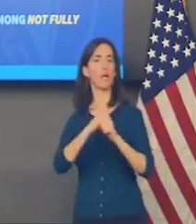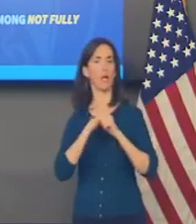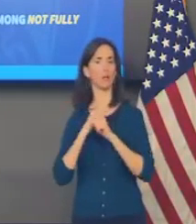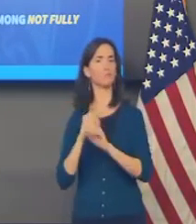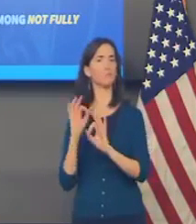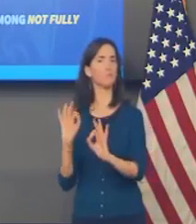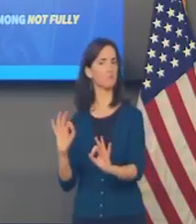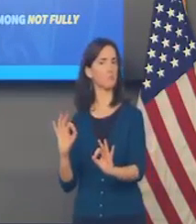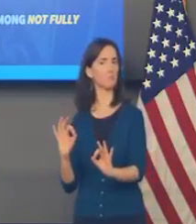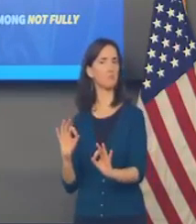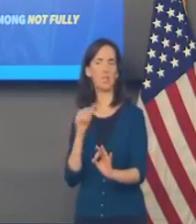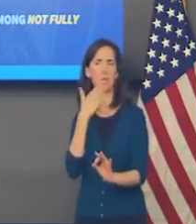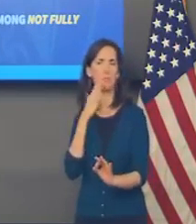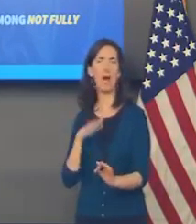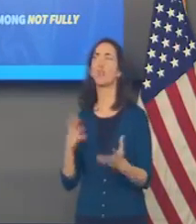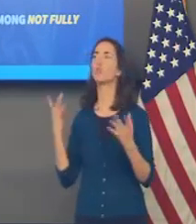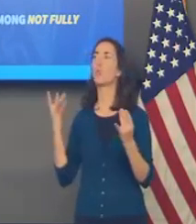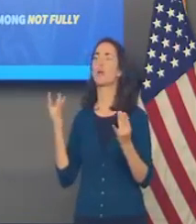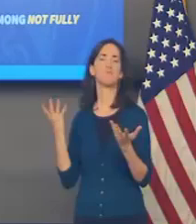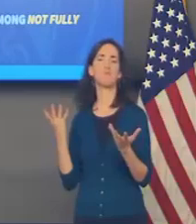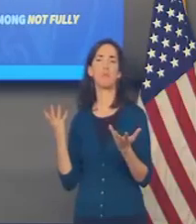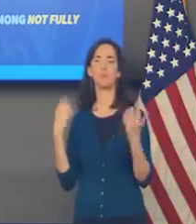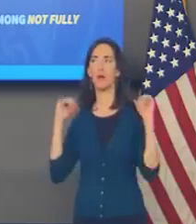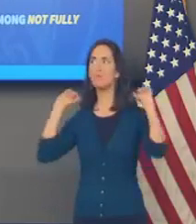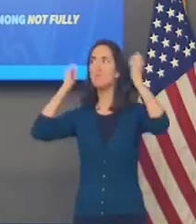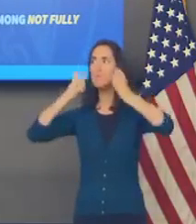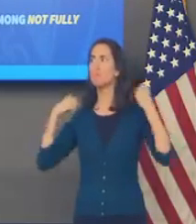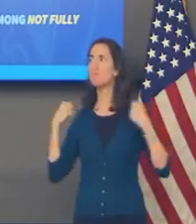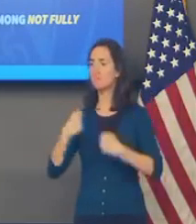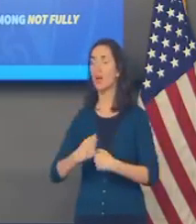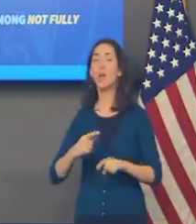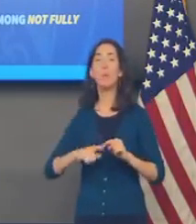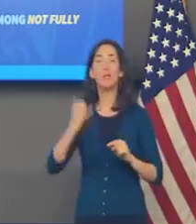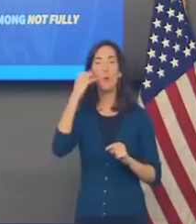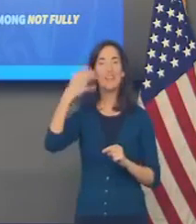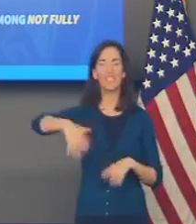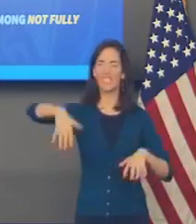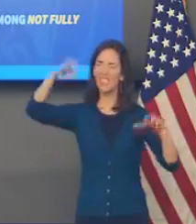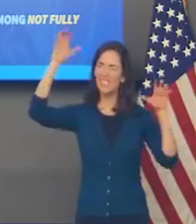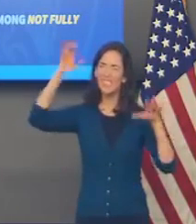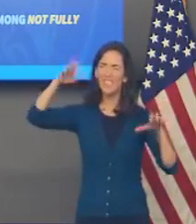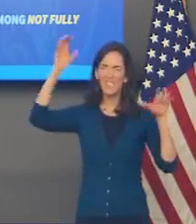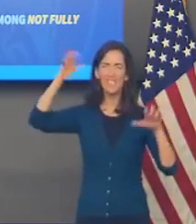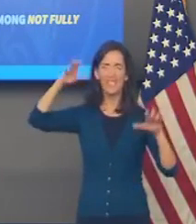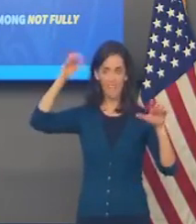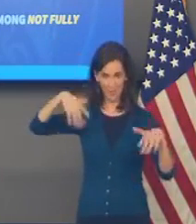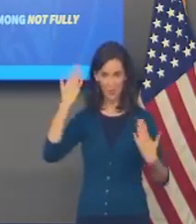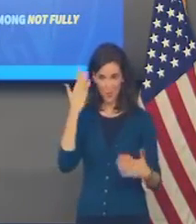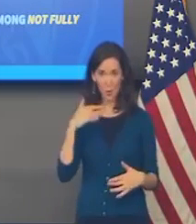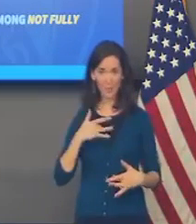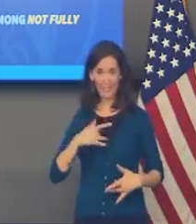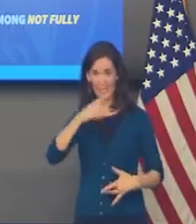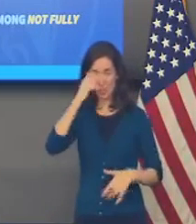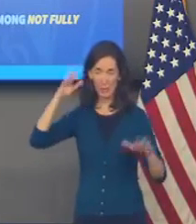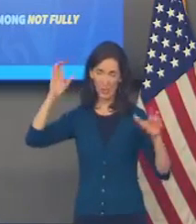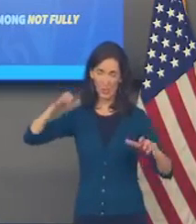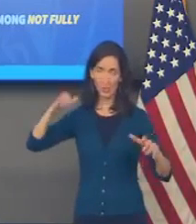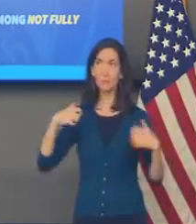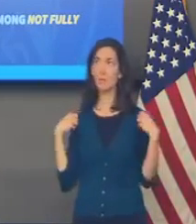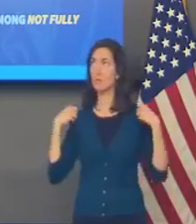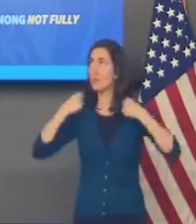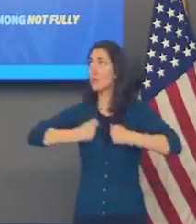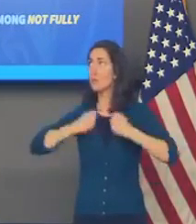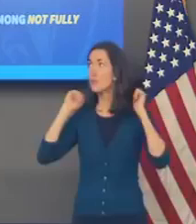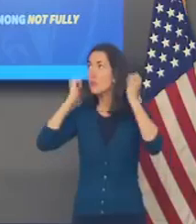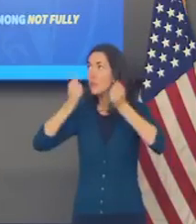against that rain. You're not going to get too wet. If it's pouring, if it's a summer storm, you're going to probably need an umbrella too.